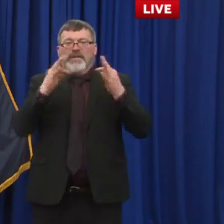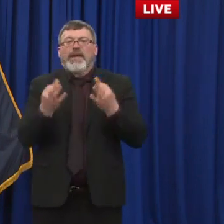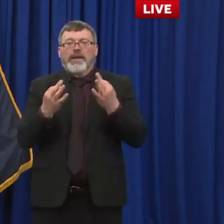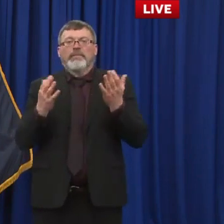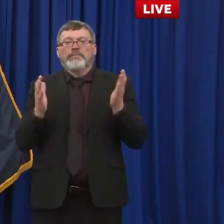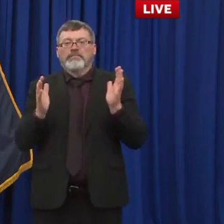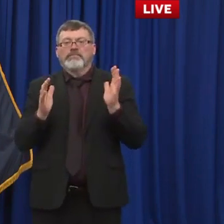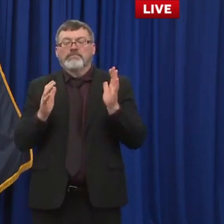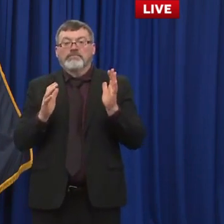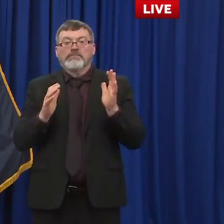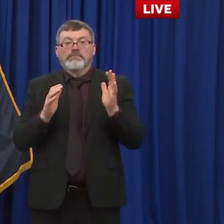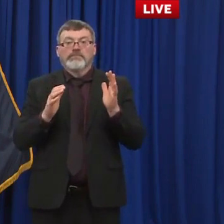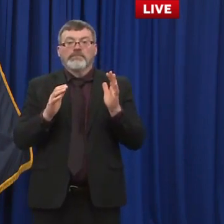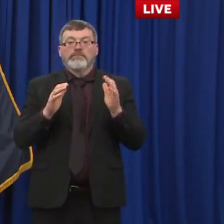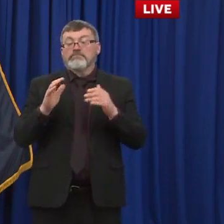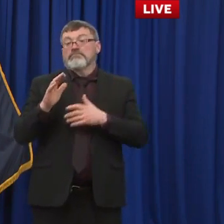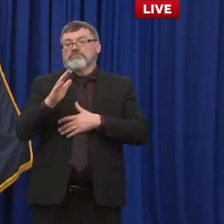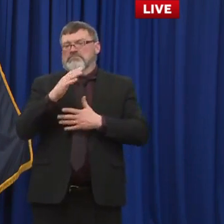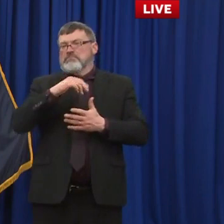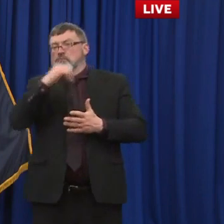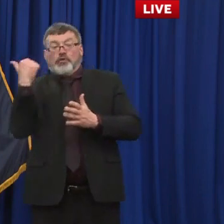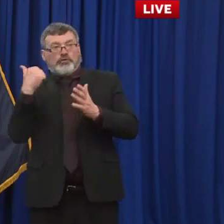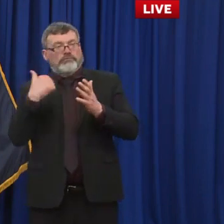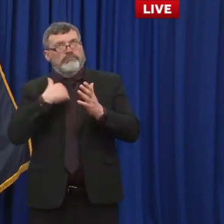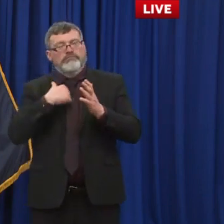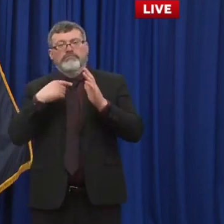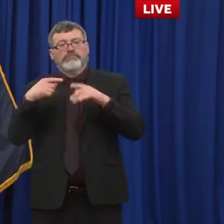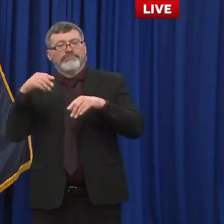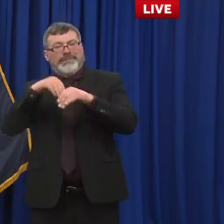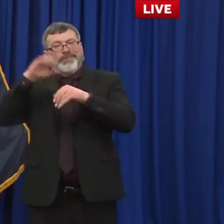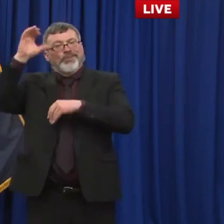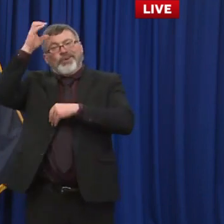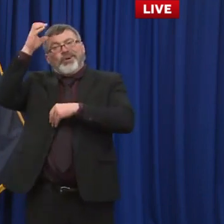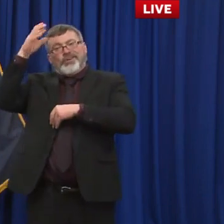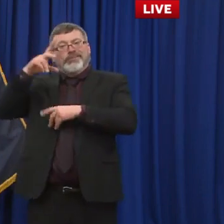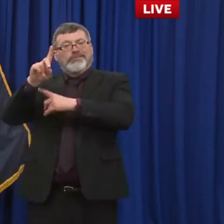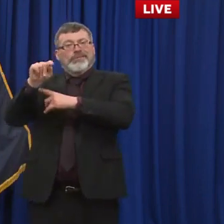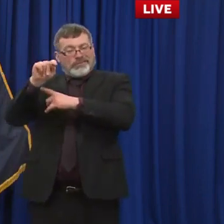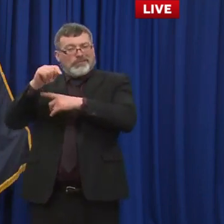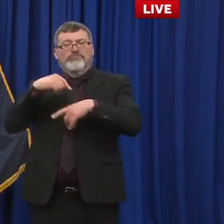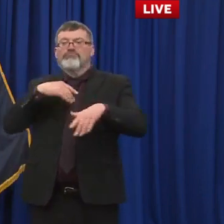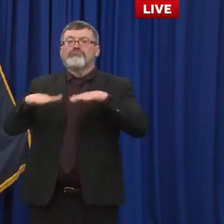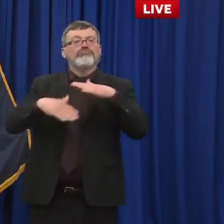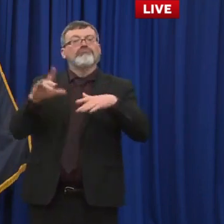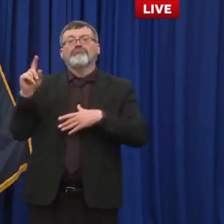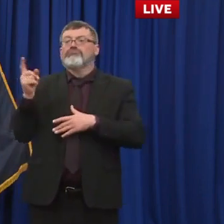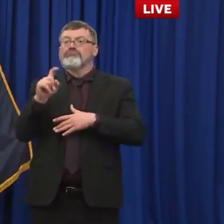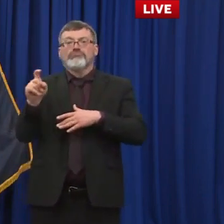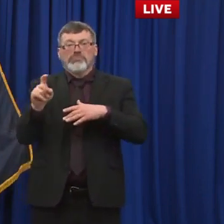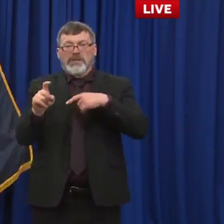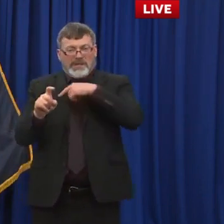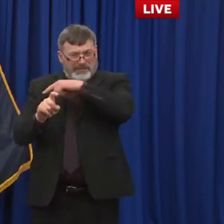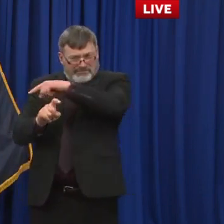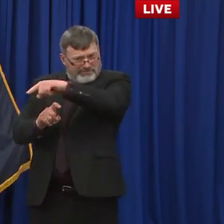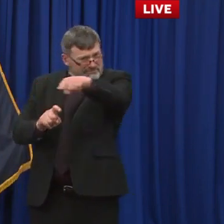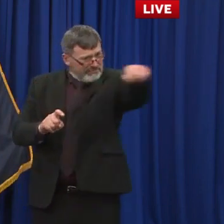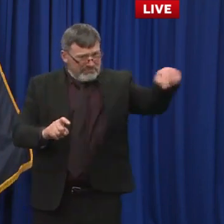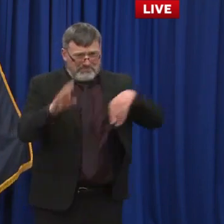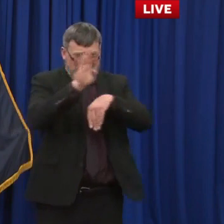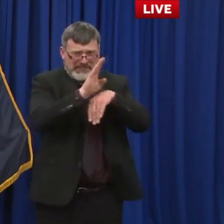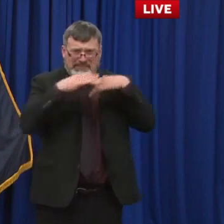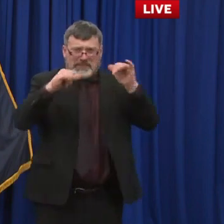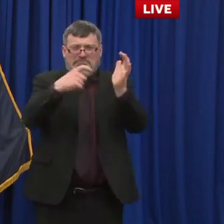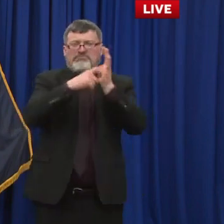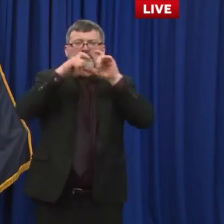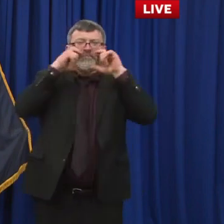everyone's still wearing a mask a lot of cities i still have their mask mandates in place so i fundamentally i don't think a whole lot changes other than the